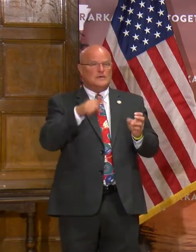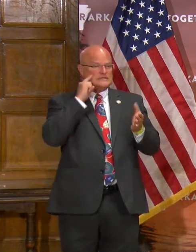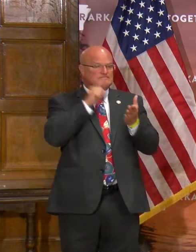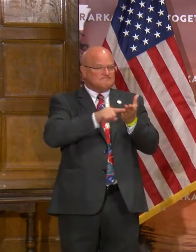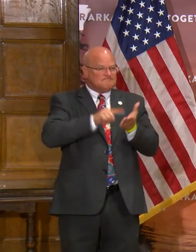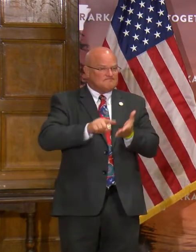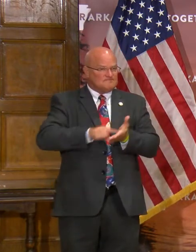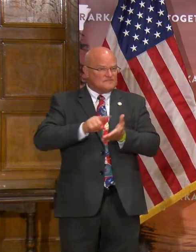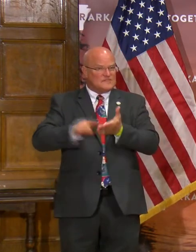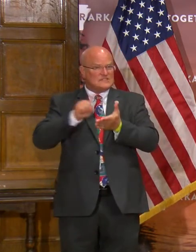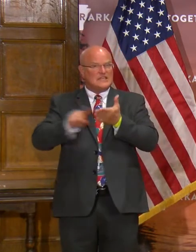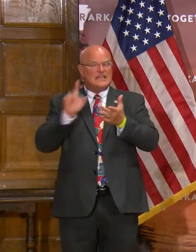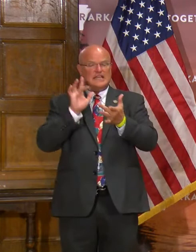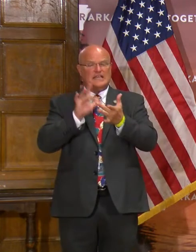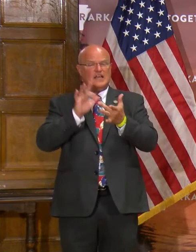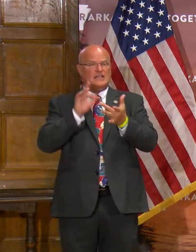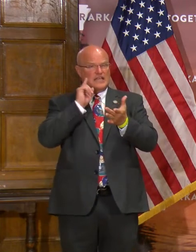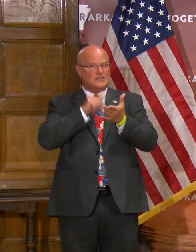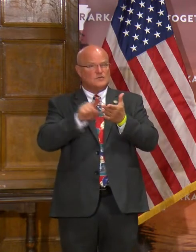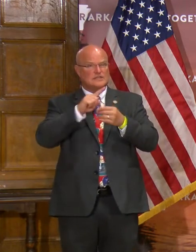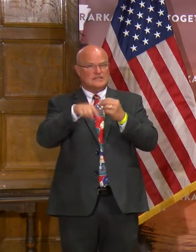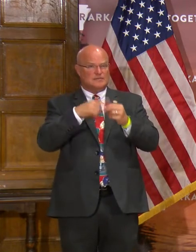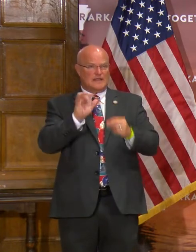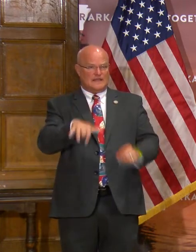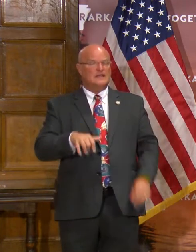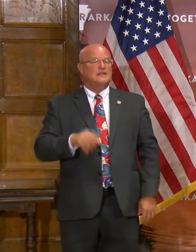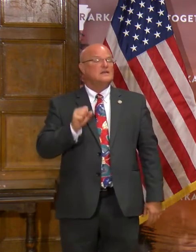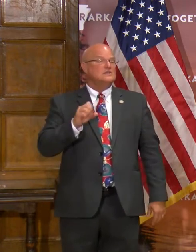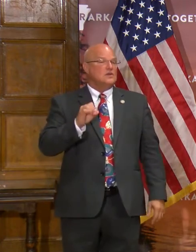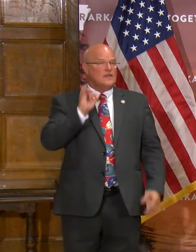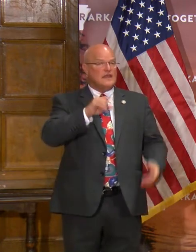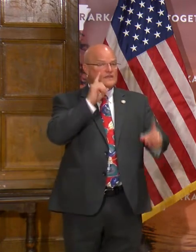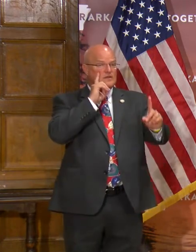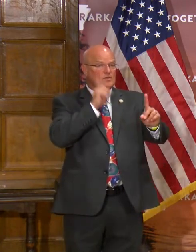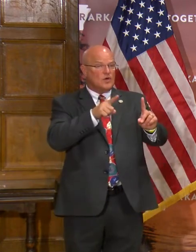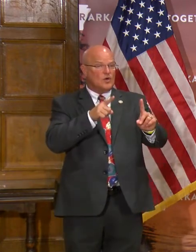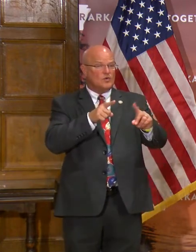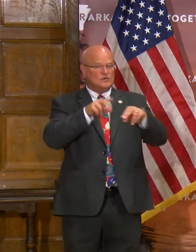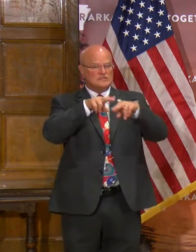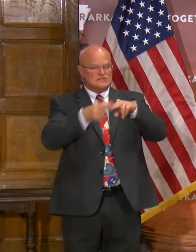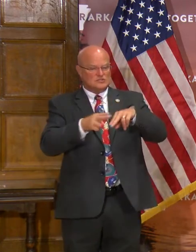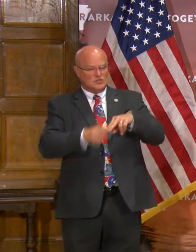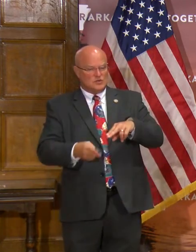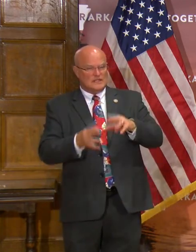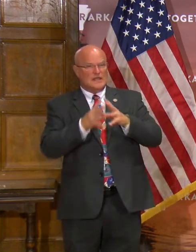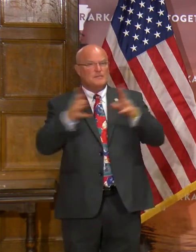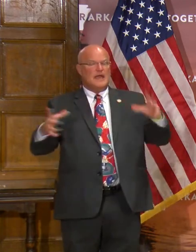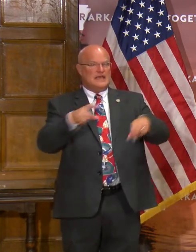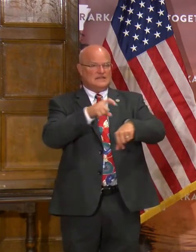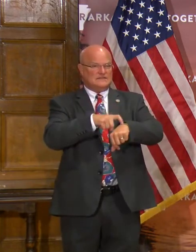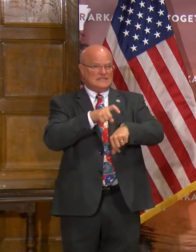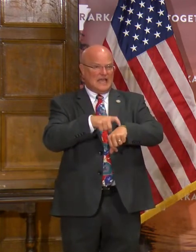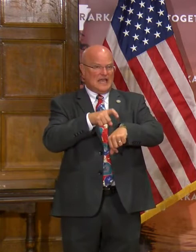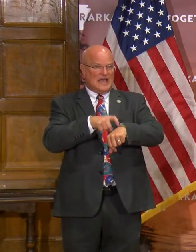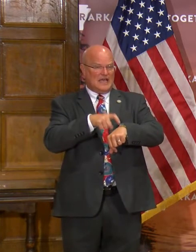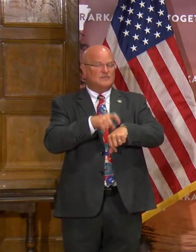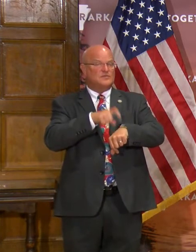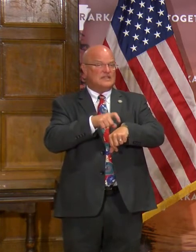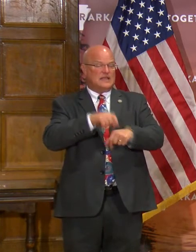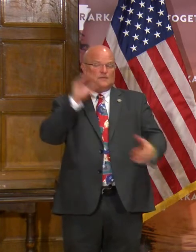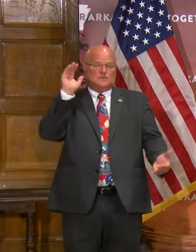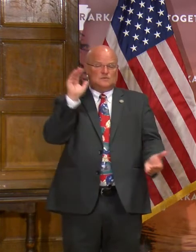investigate and have the contact tracing on. But that's the goal is to decrease the amount of time before